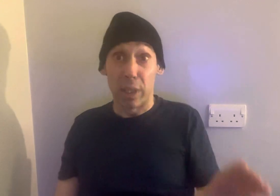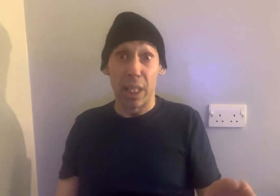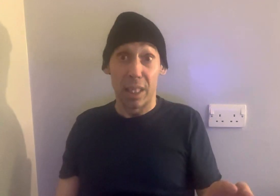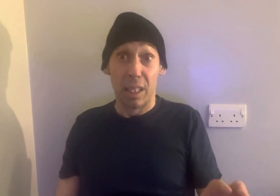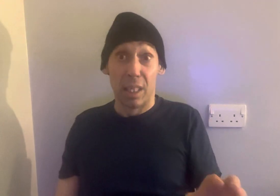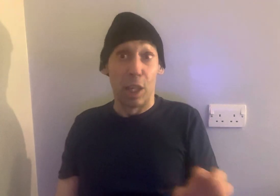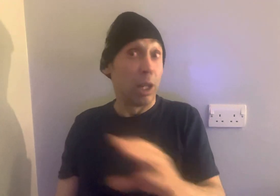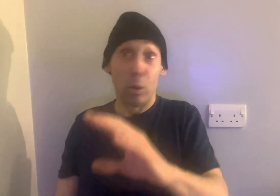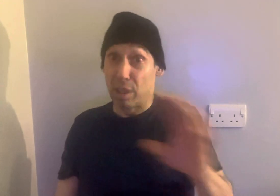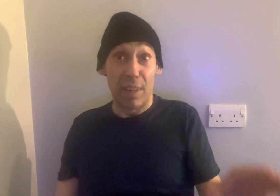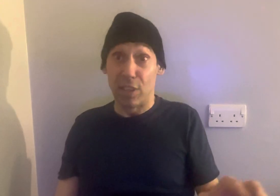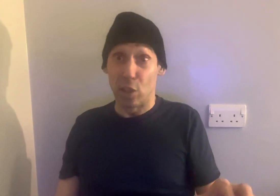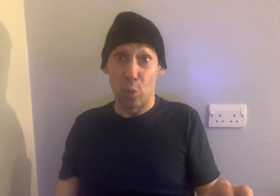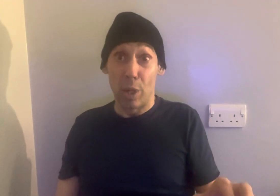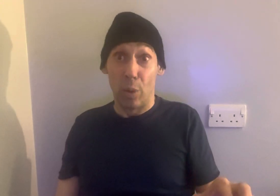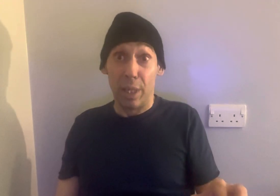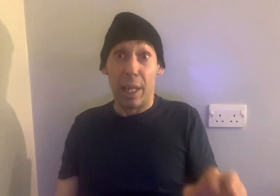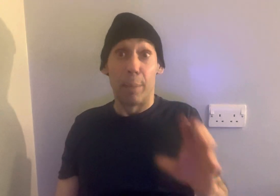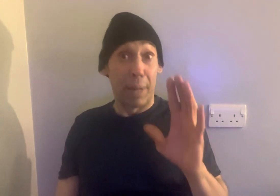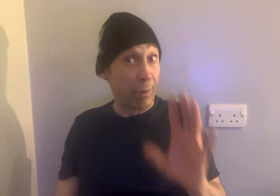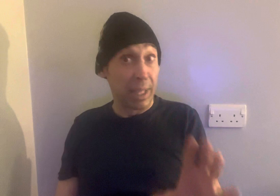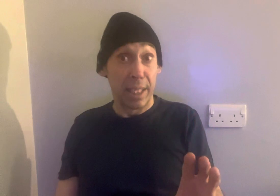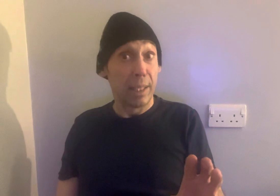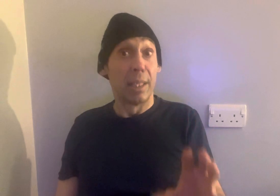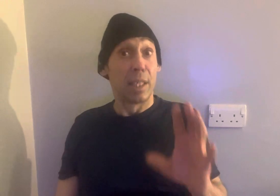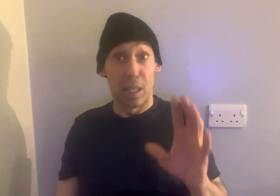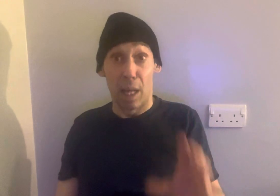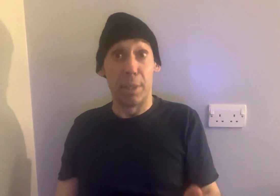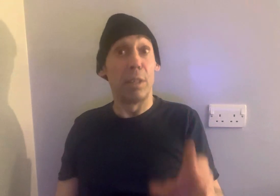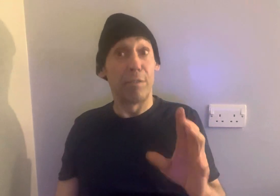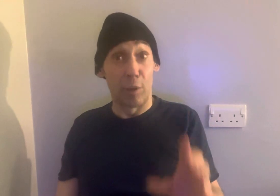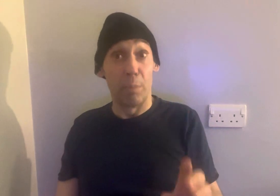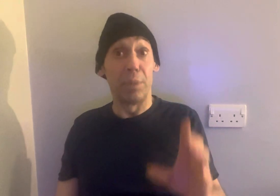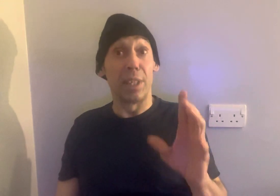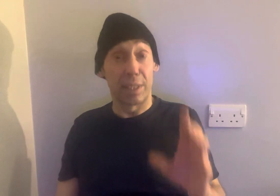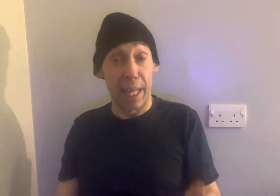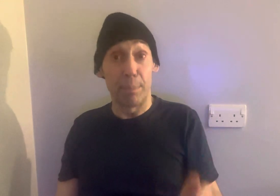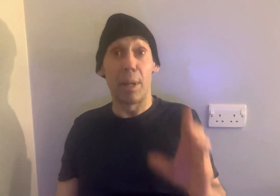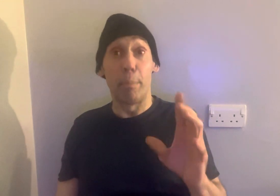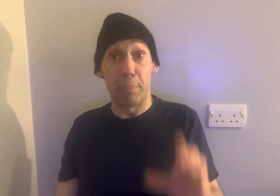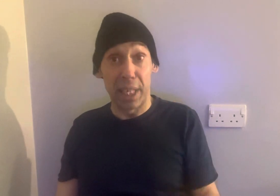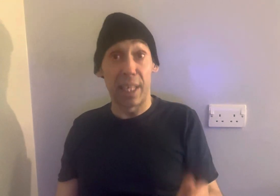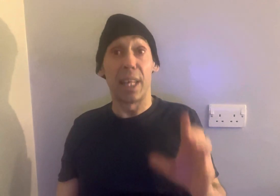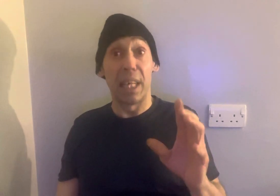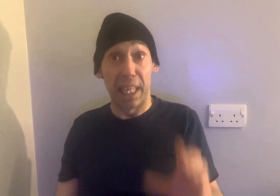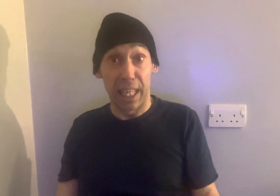did loads of others as well. Apparently, coming from the same big link.